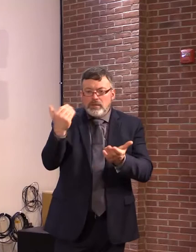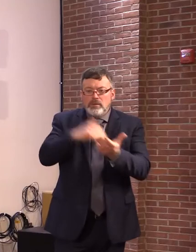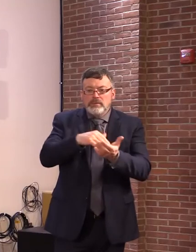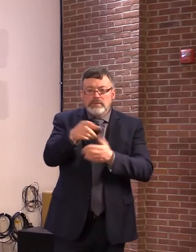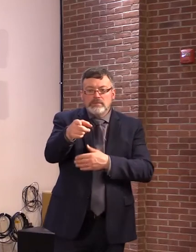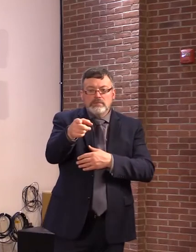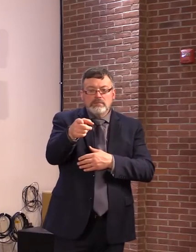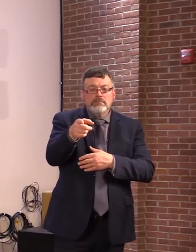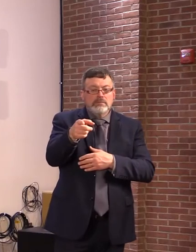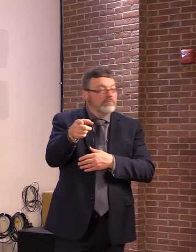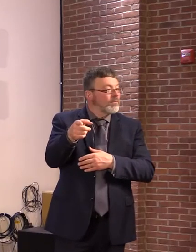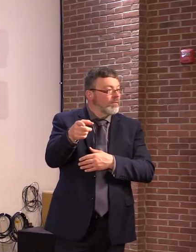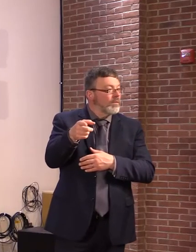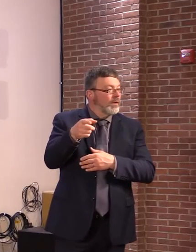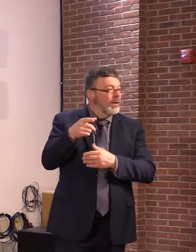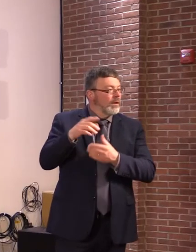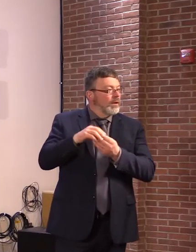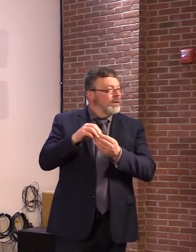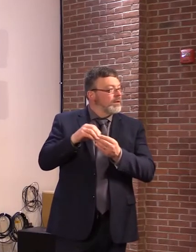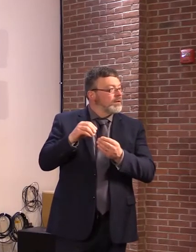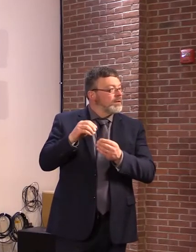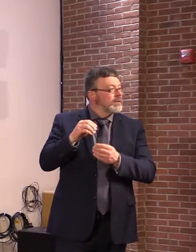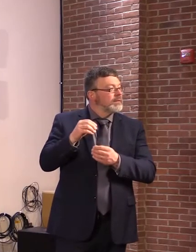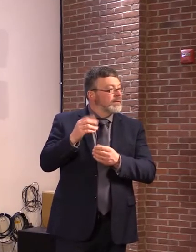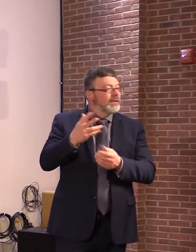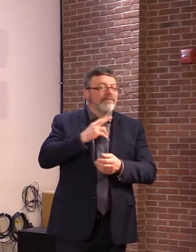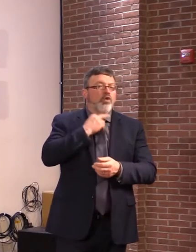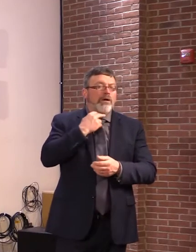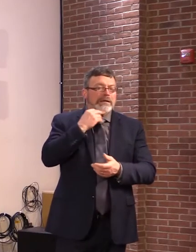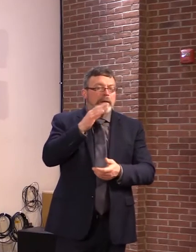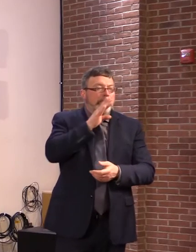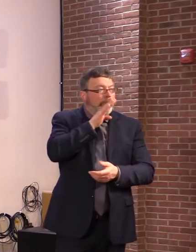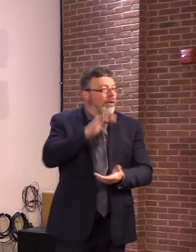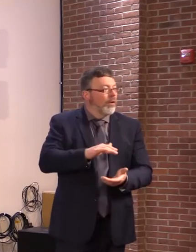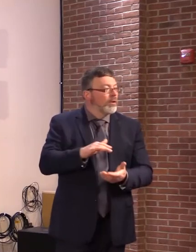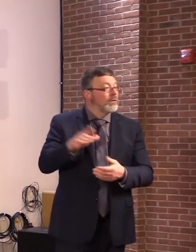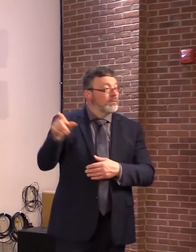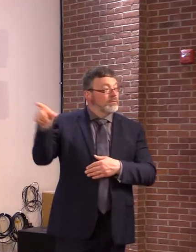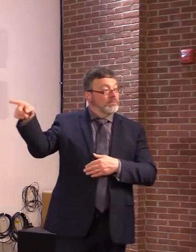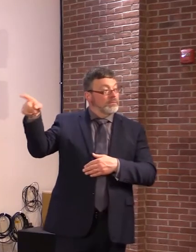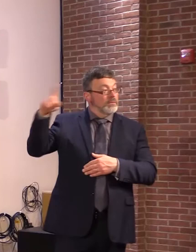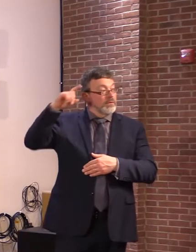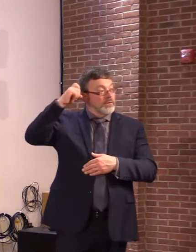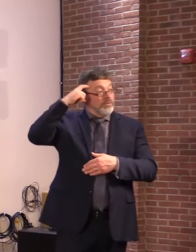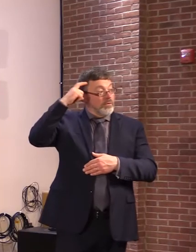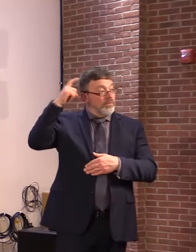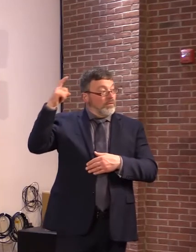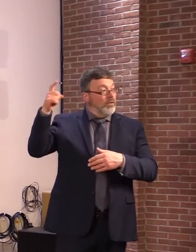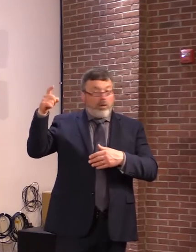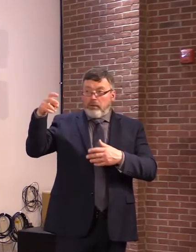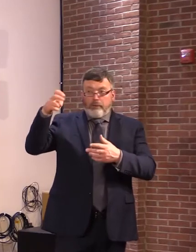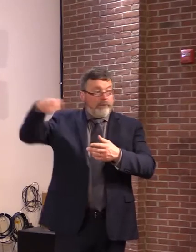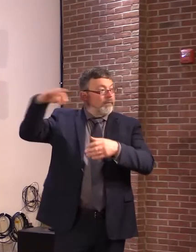I asked what beyond the governance changes are a poison pill.